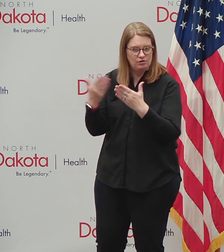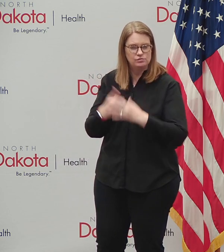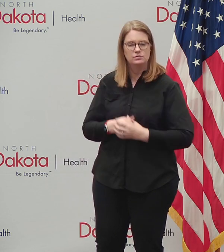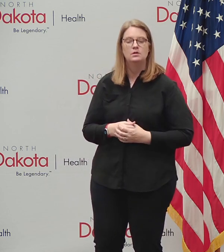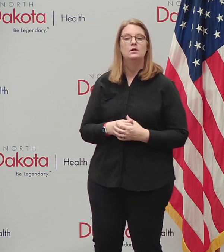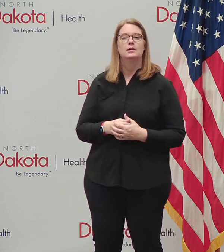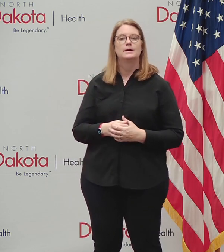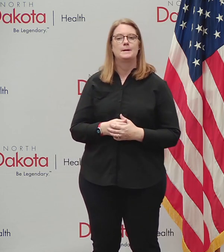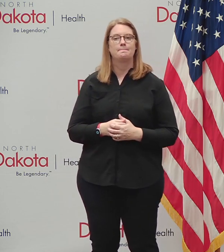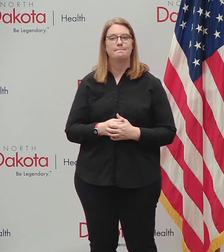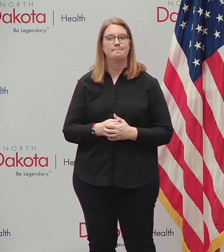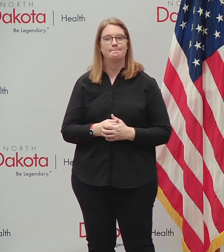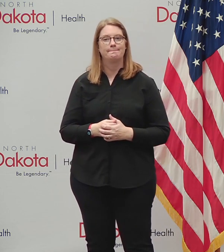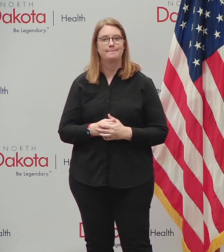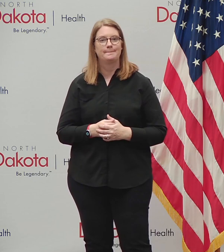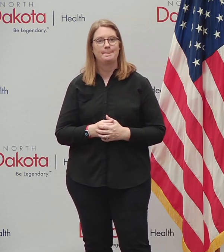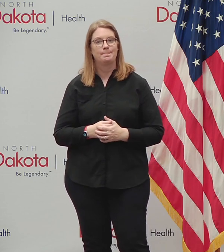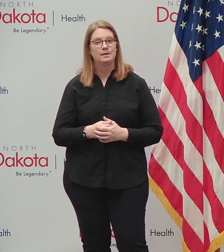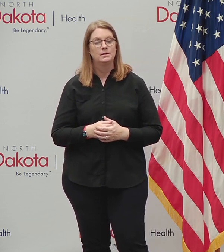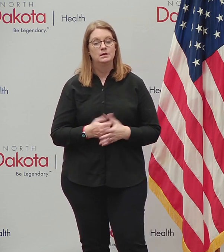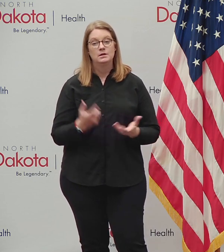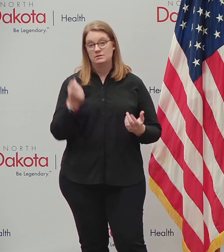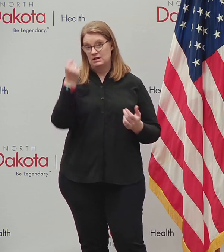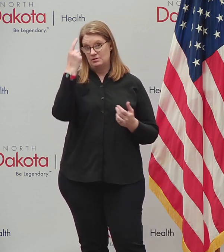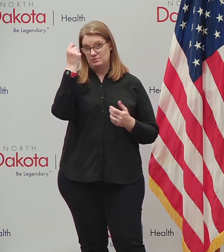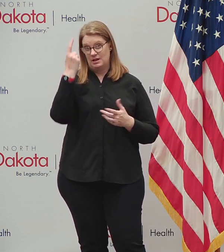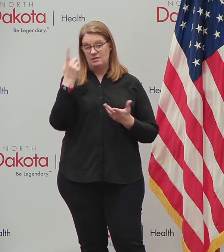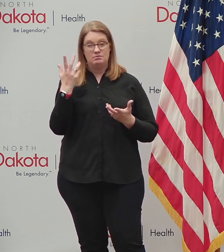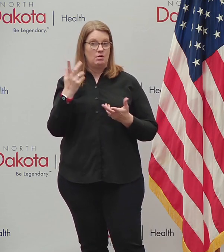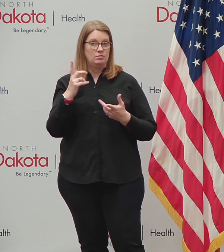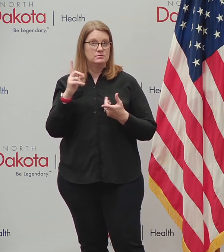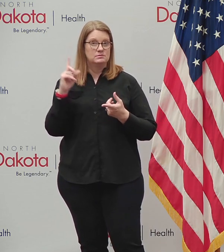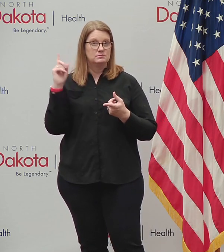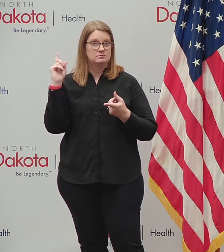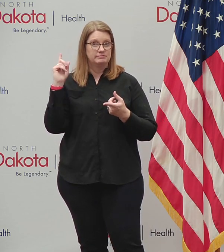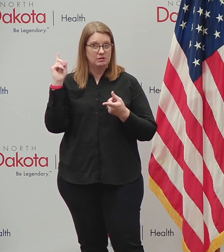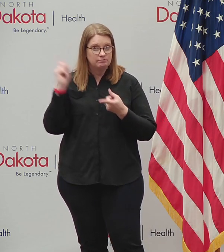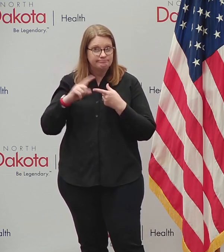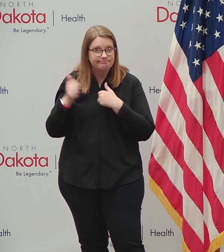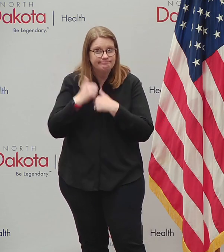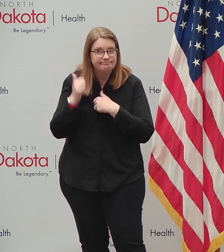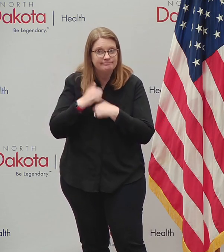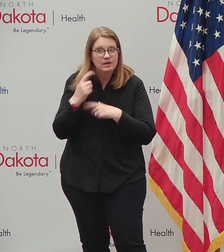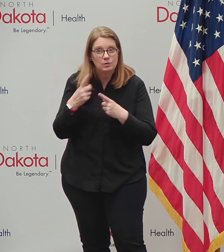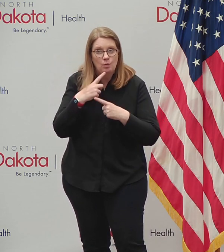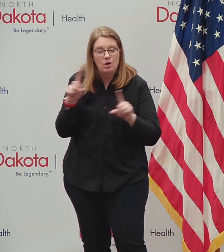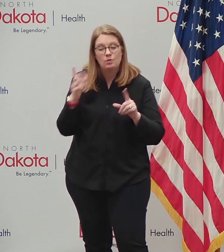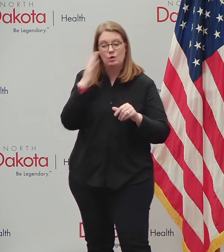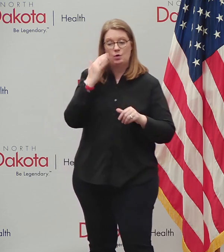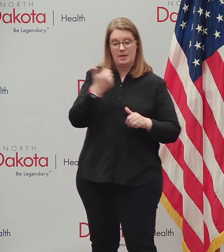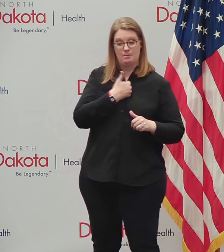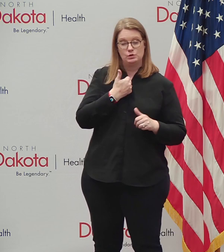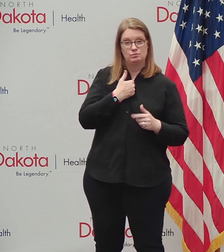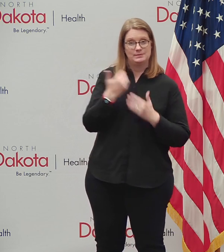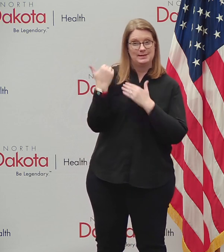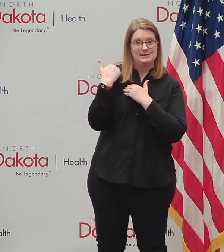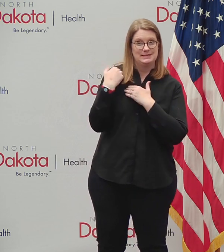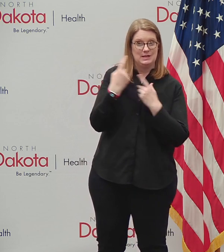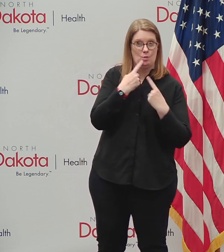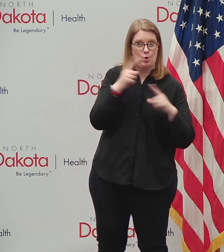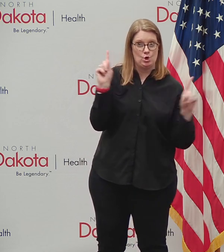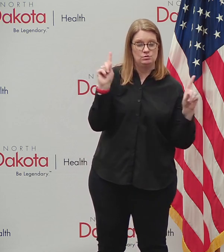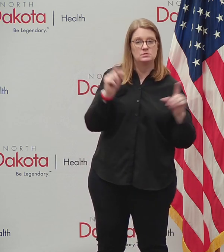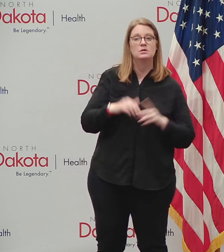that, uh, we know that those mitigation measures by healthcare professionals work. We know that personal responsibility works. And, uh,